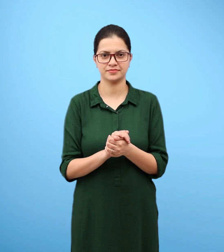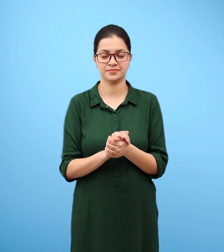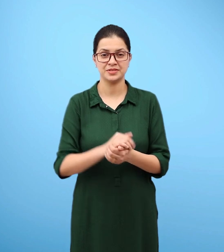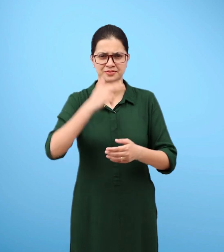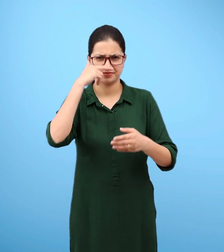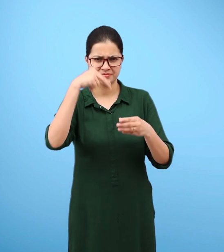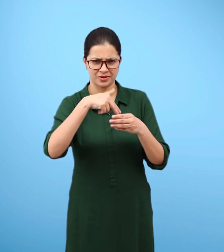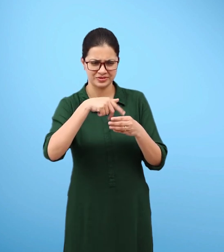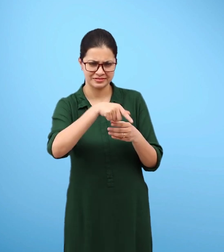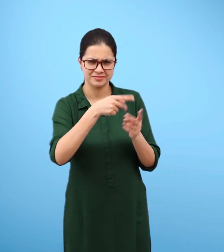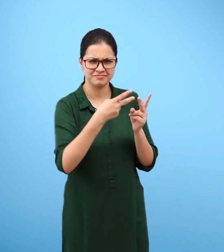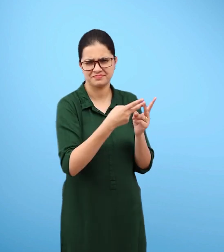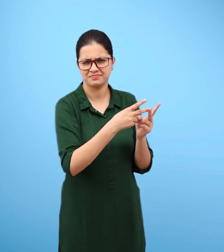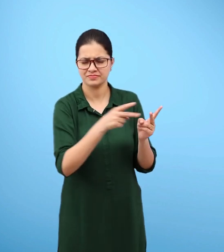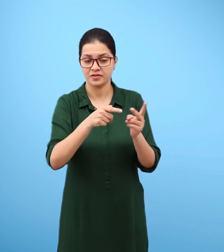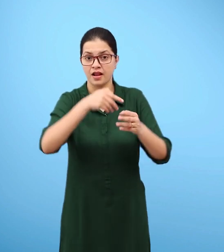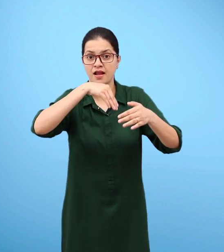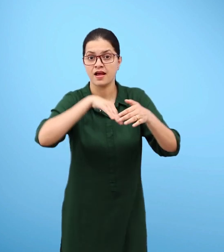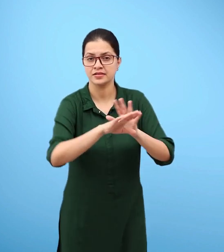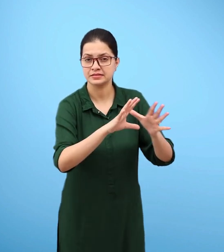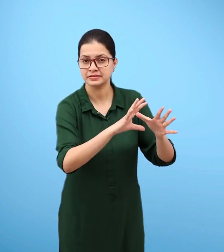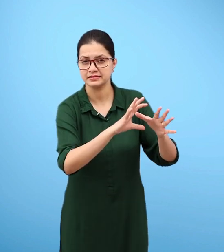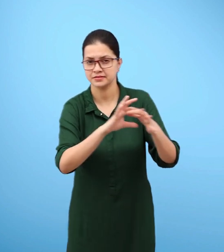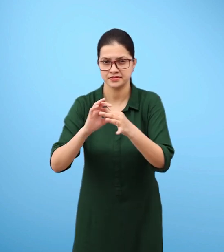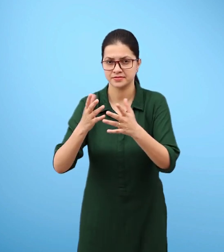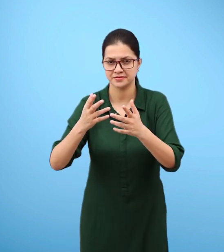The burning of fuel also produces smoke.